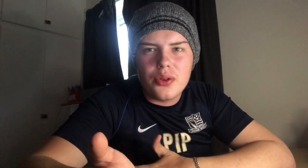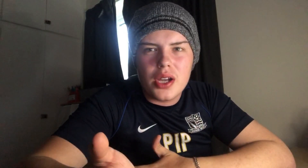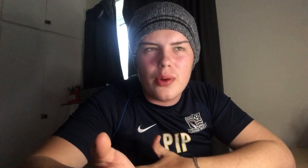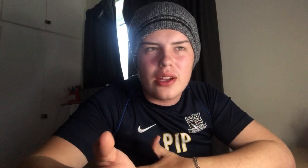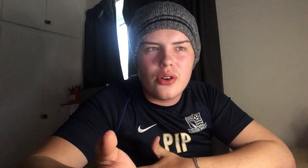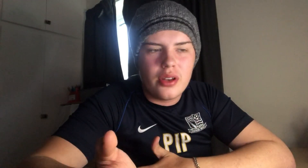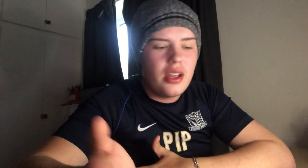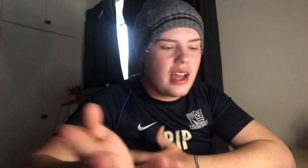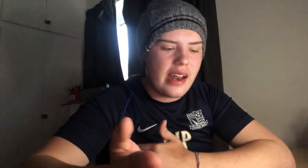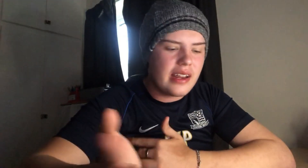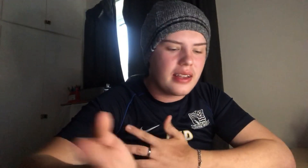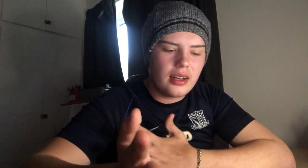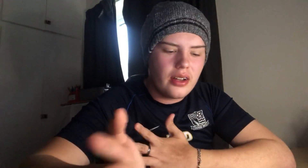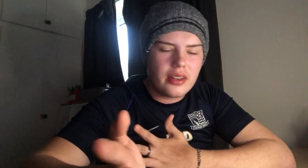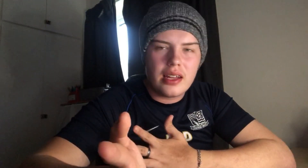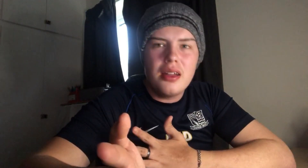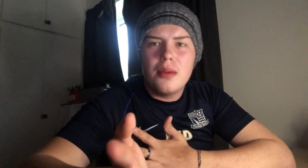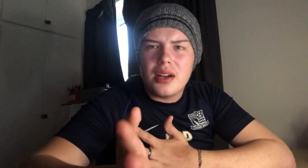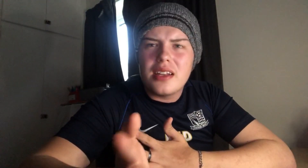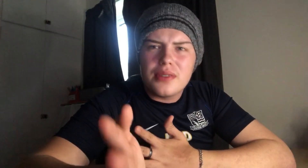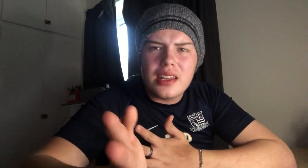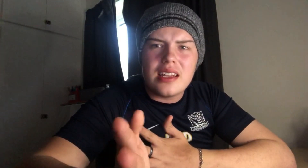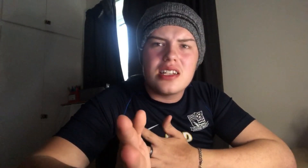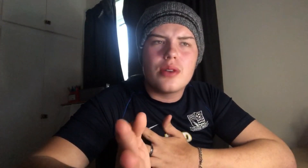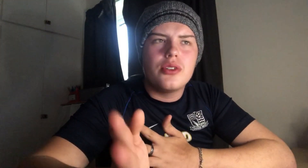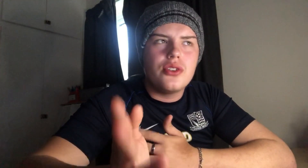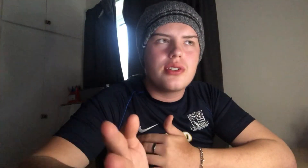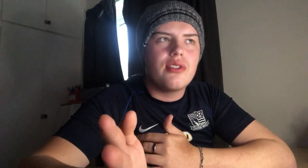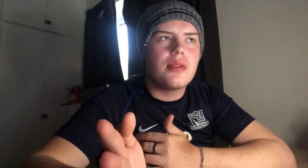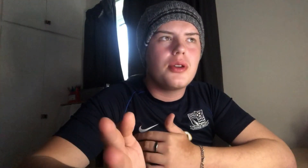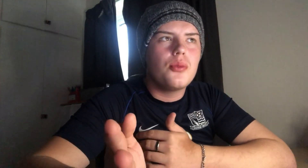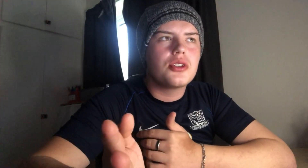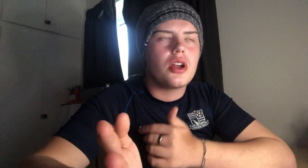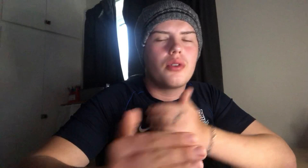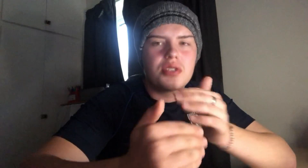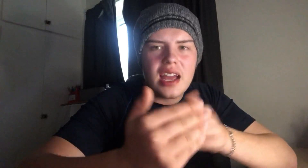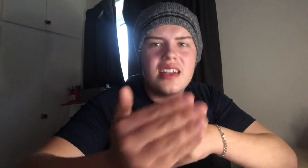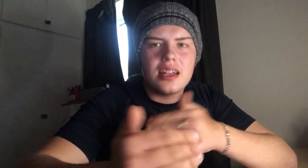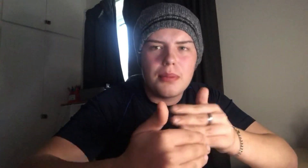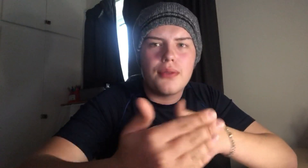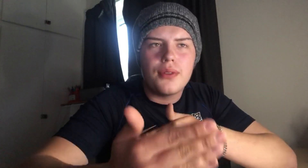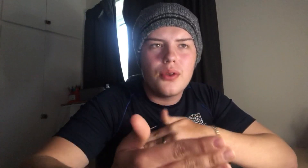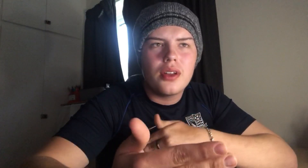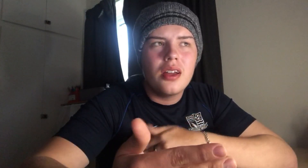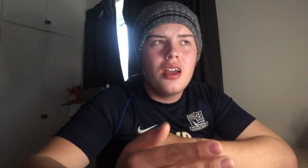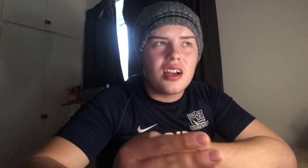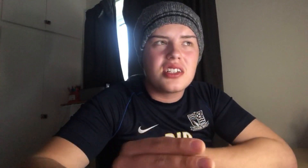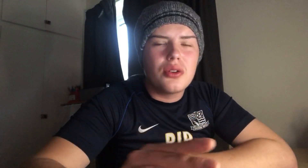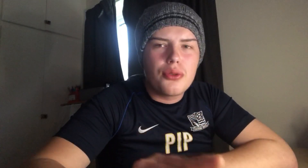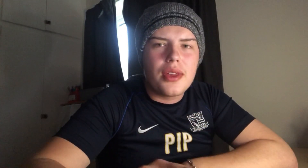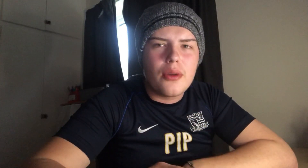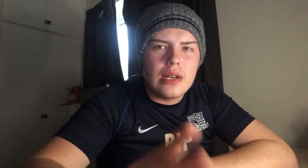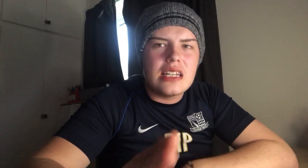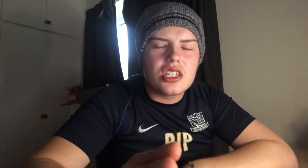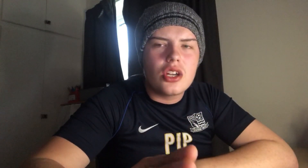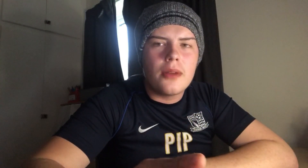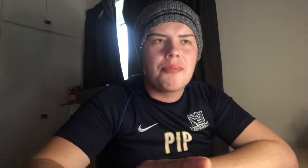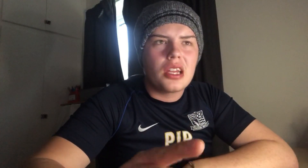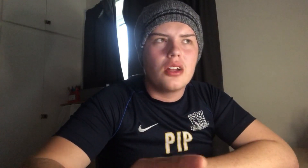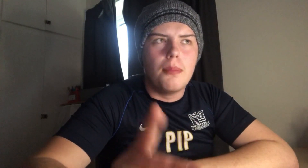going on, and anything like that, but I don't think he's someone useful, he could be almost a rotating midfielder, I still think we need to sign like